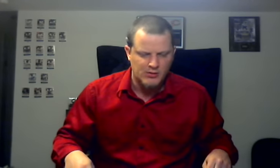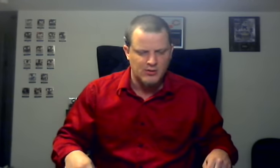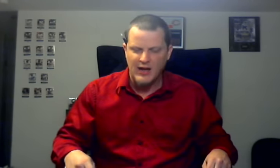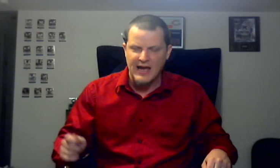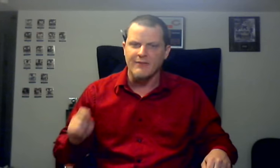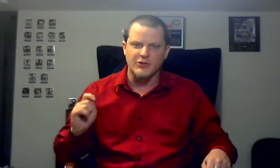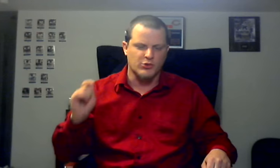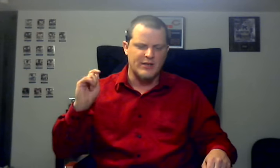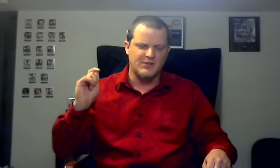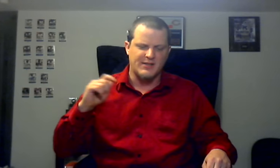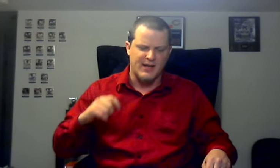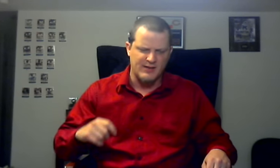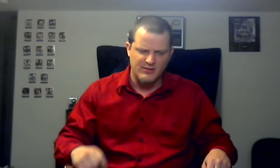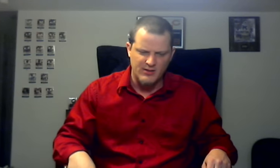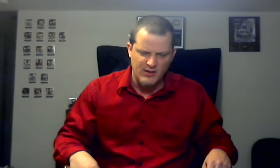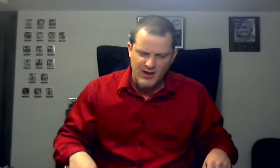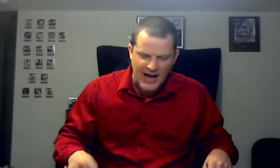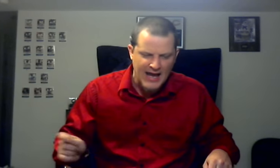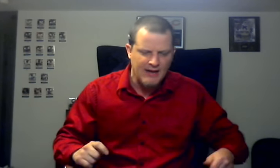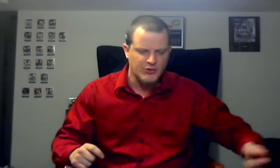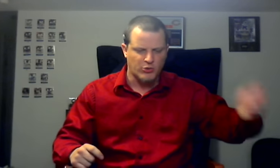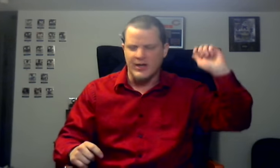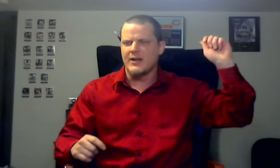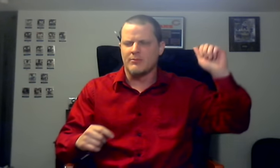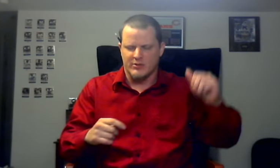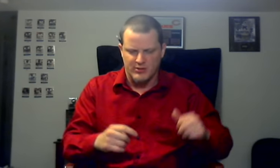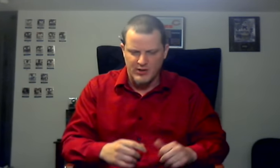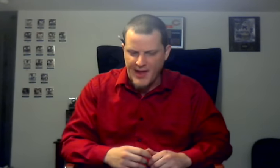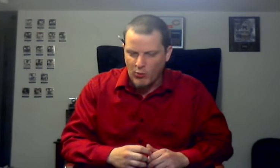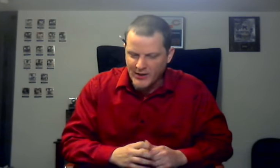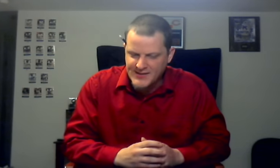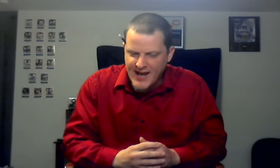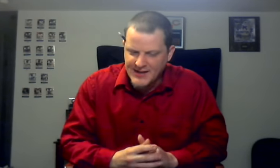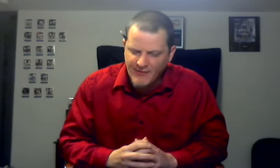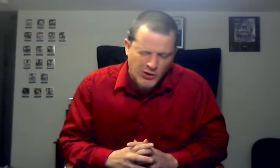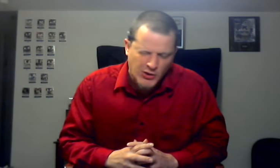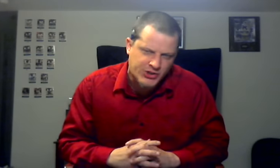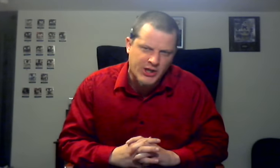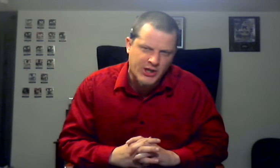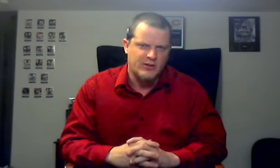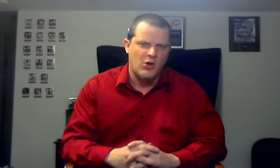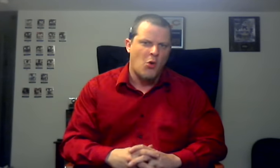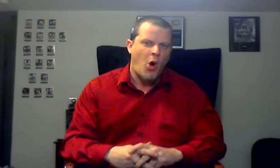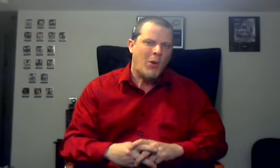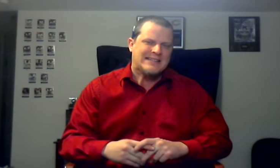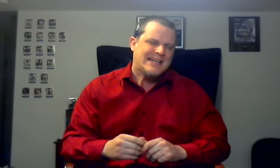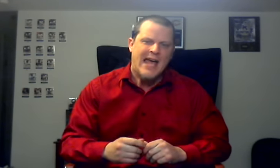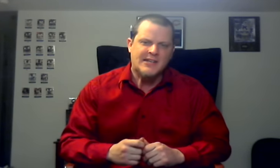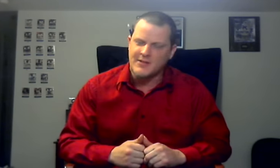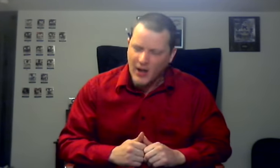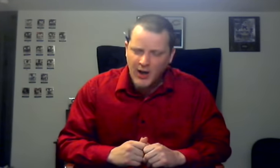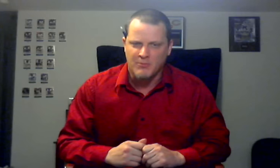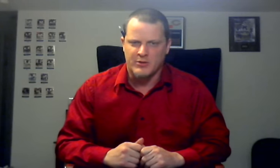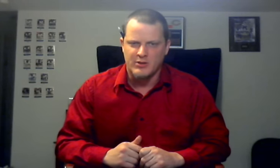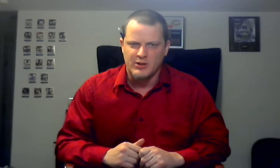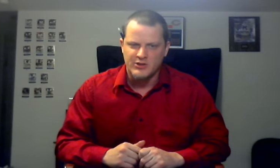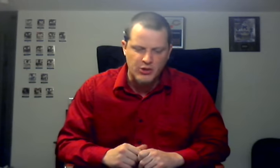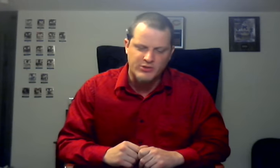I have a dream today. I have a dream. That one day an evolution will once again come to